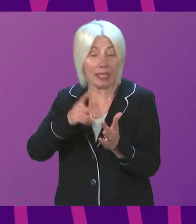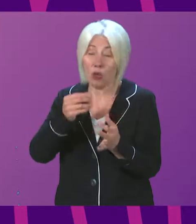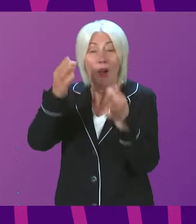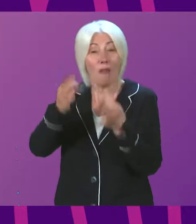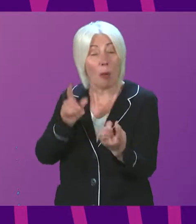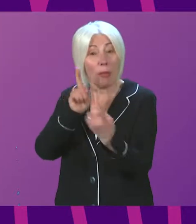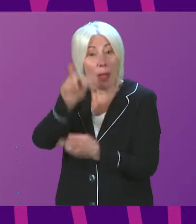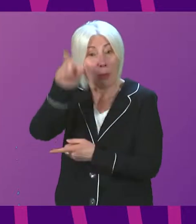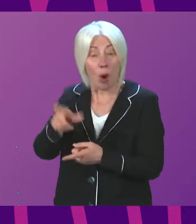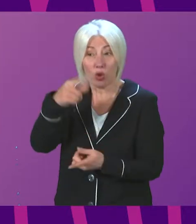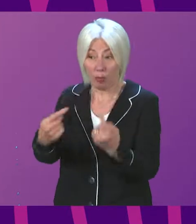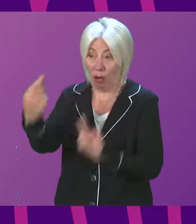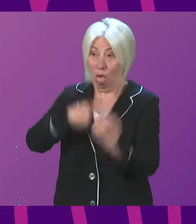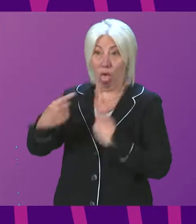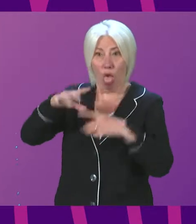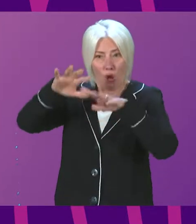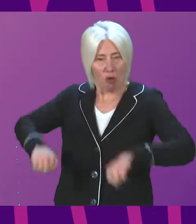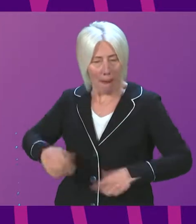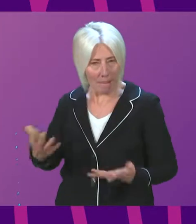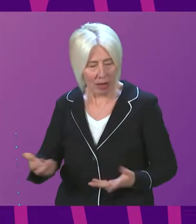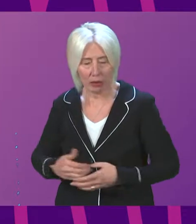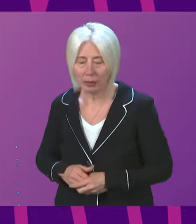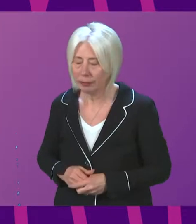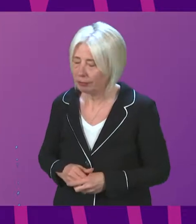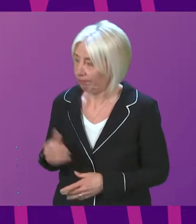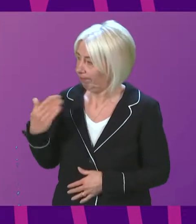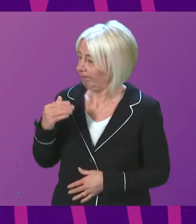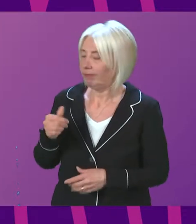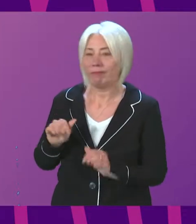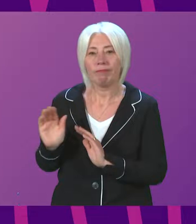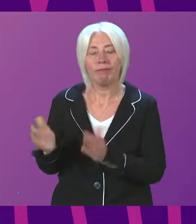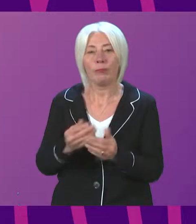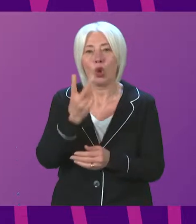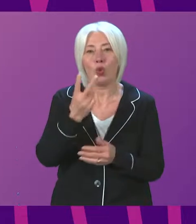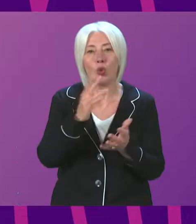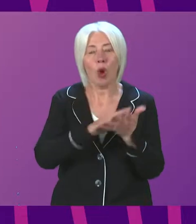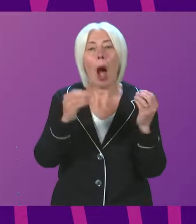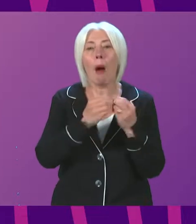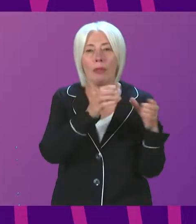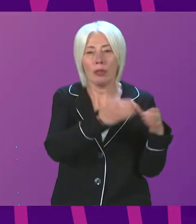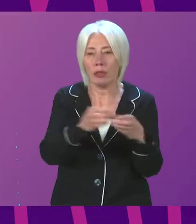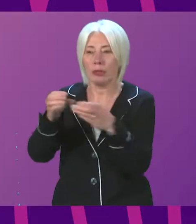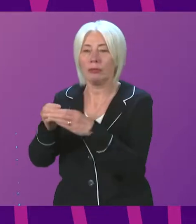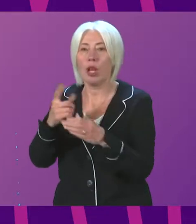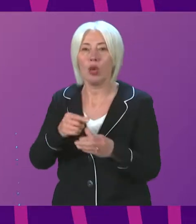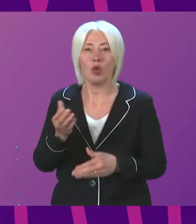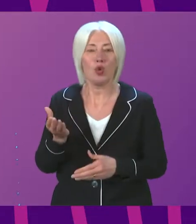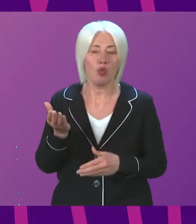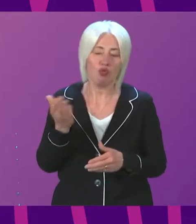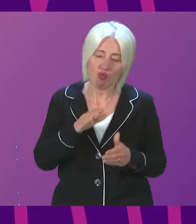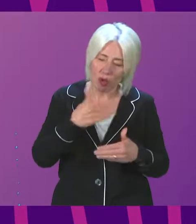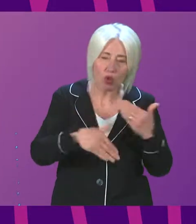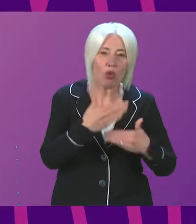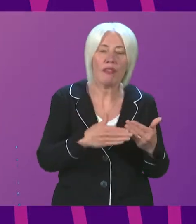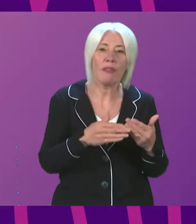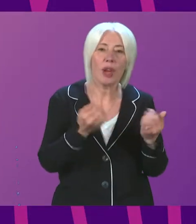First Minister We recently launched two hubs to support the national rollout of restorative justice services